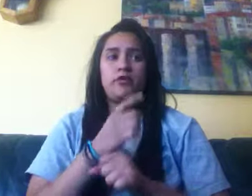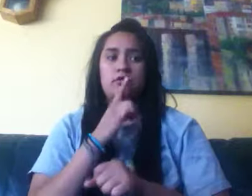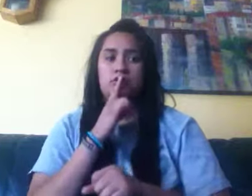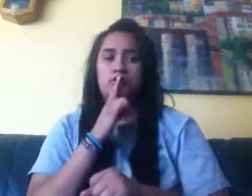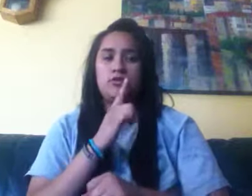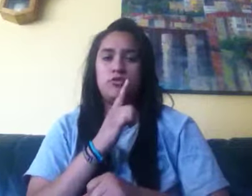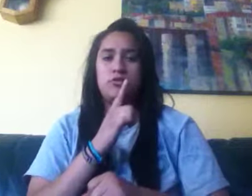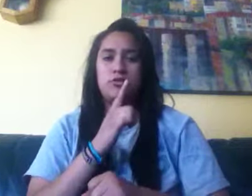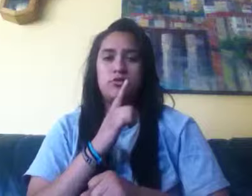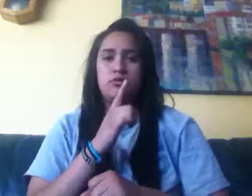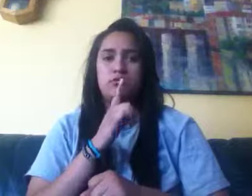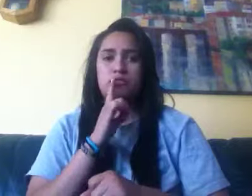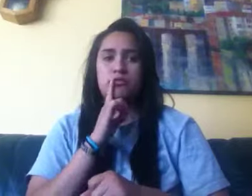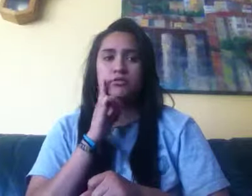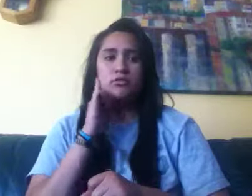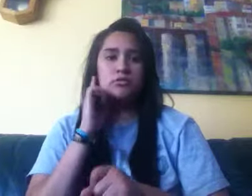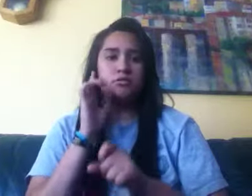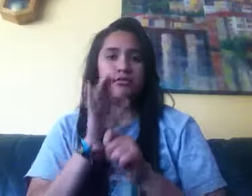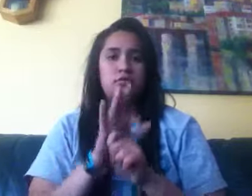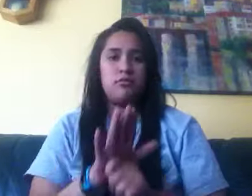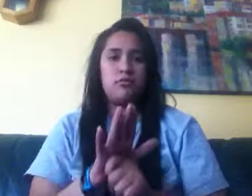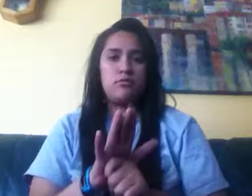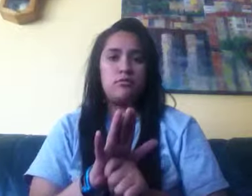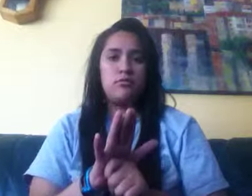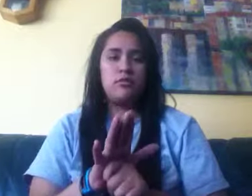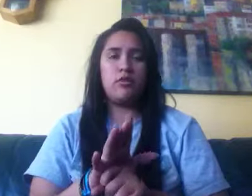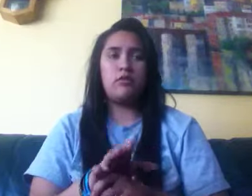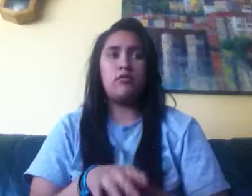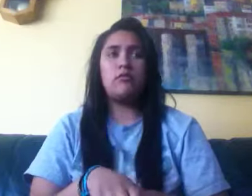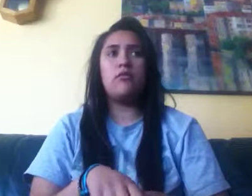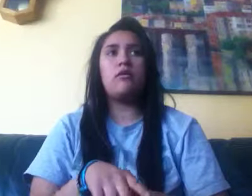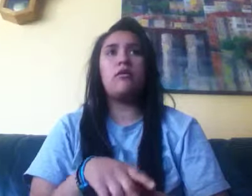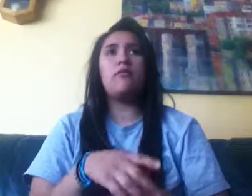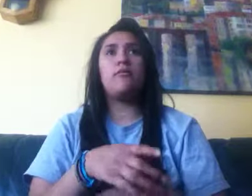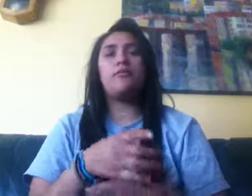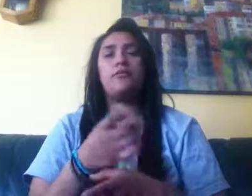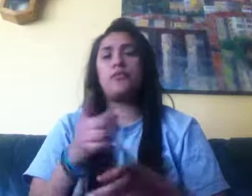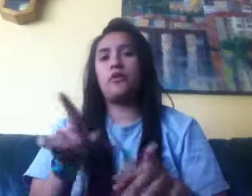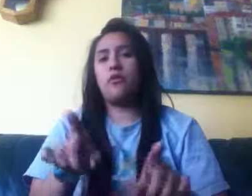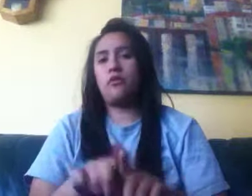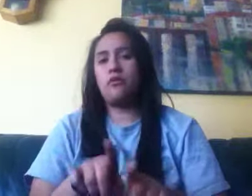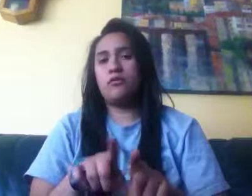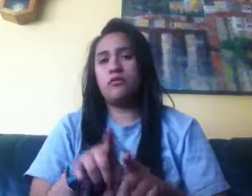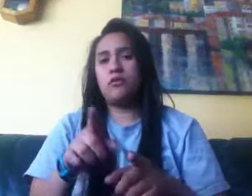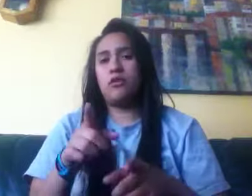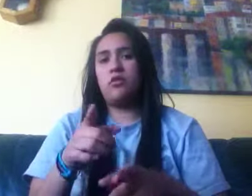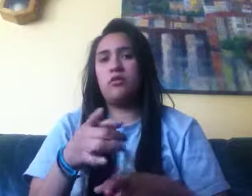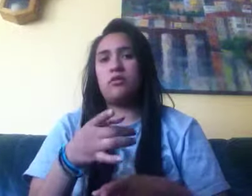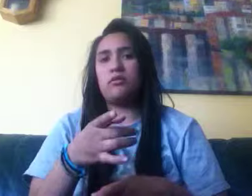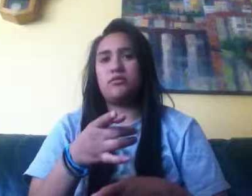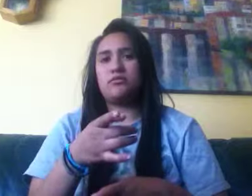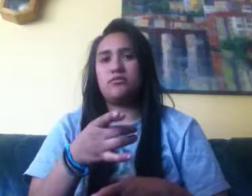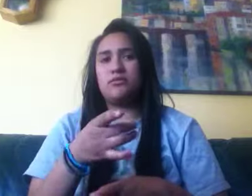She'll die on her own. I can live with that. But you won't get your new sled if she's dead.